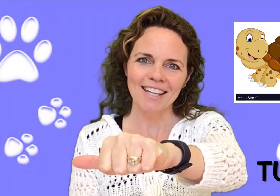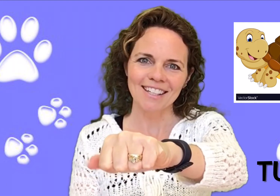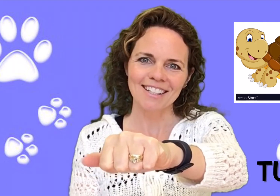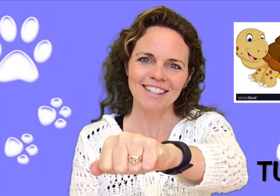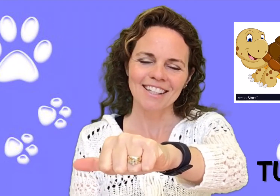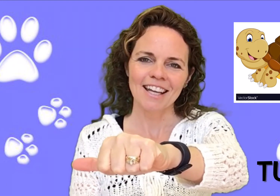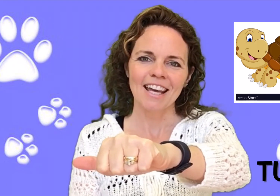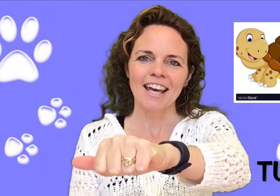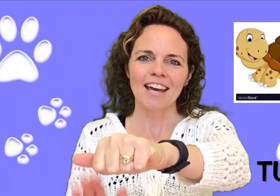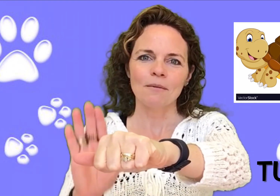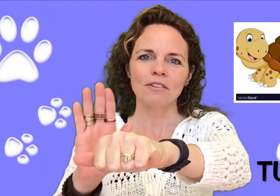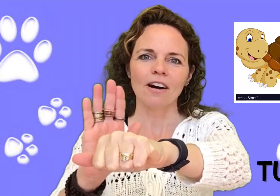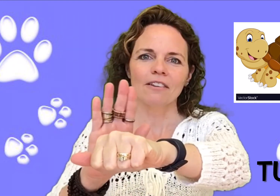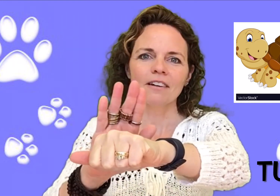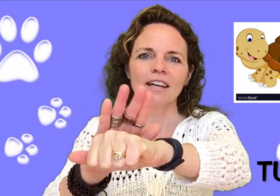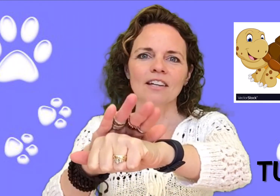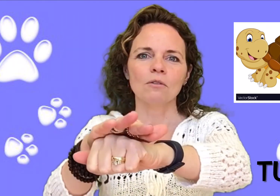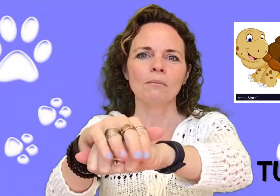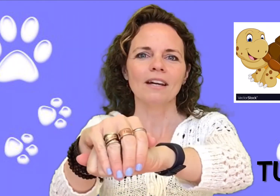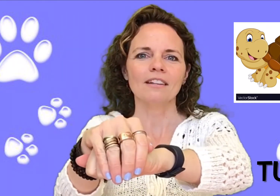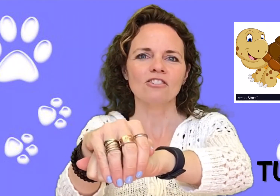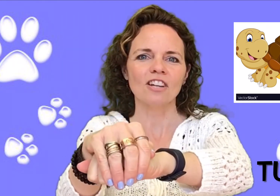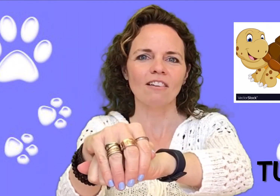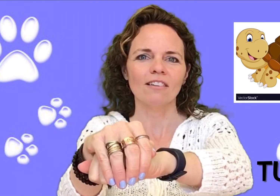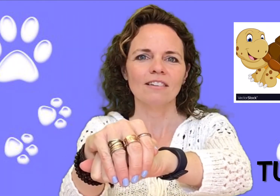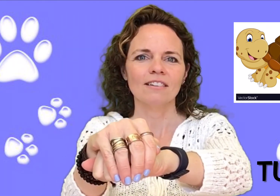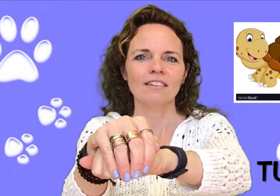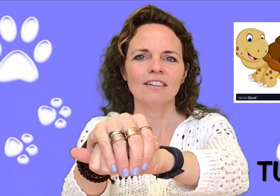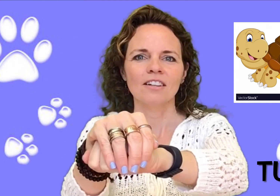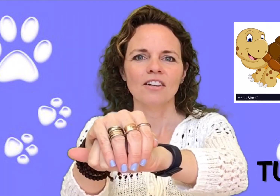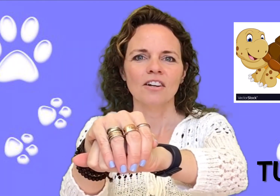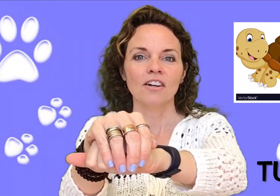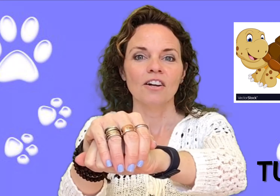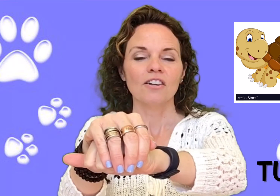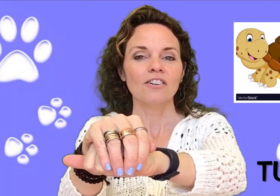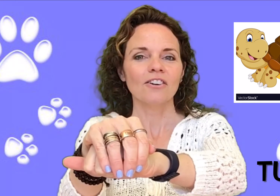And with our other hand, we'll make the shell. Turtle.